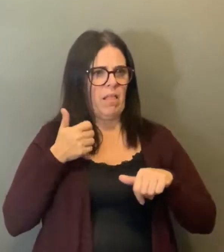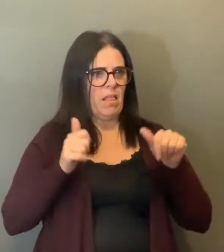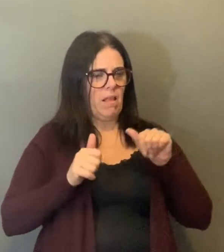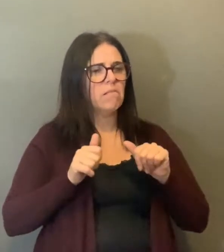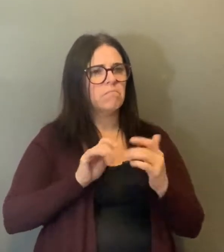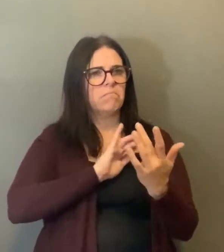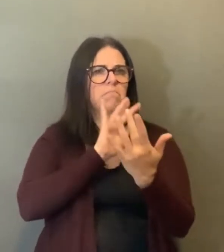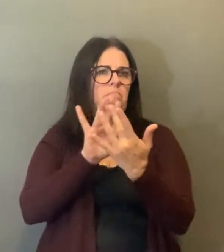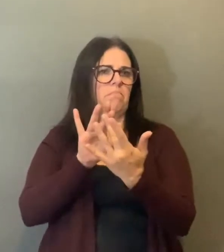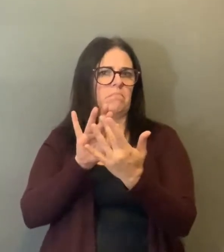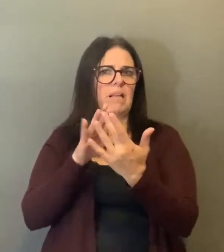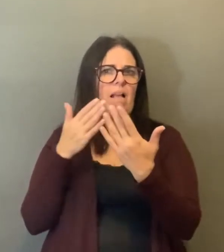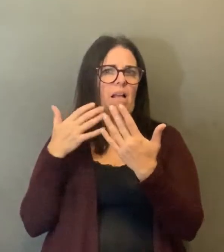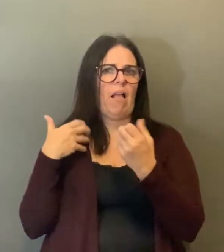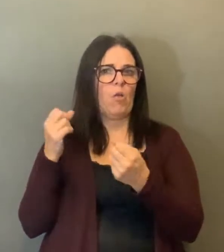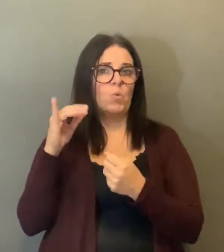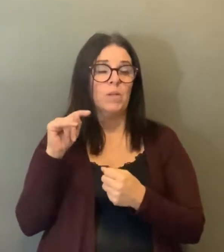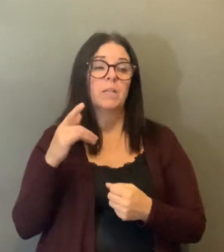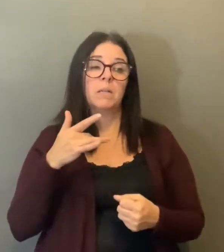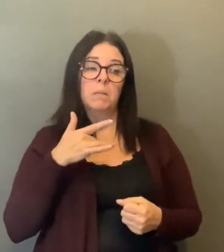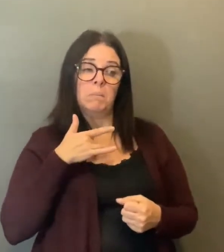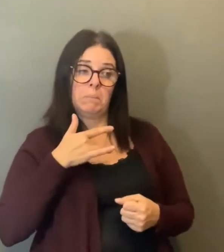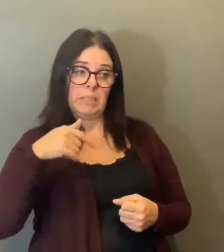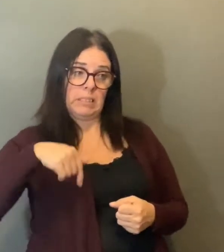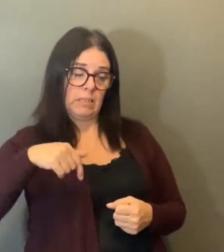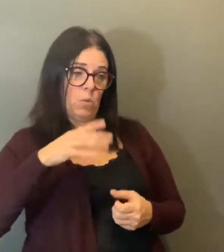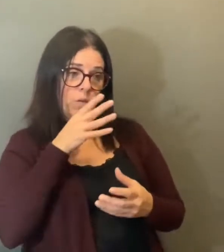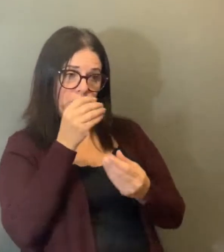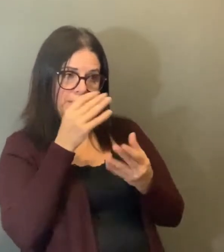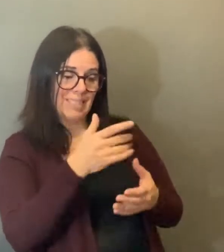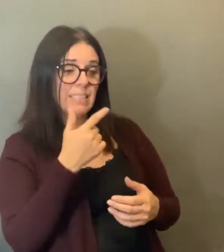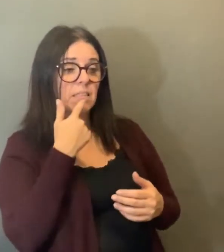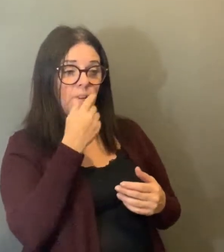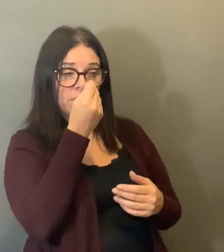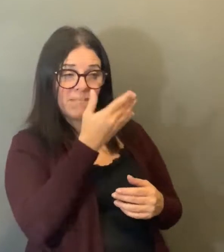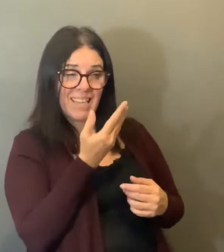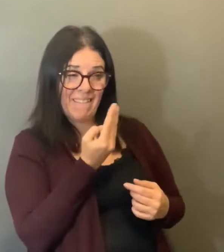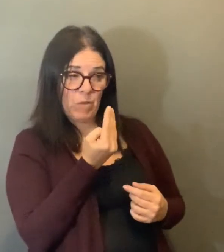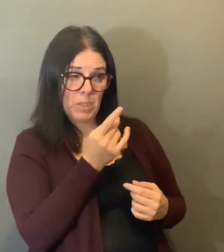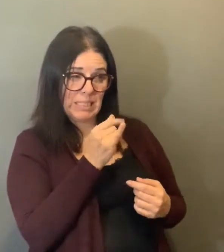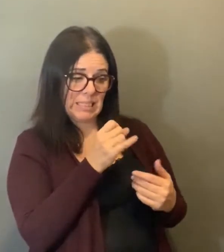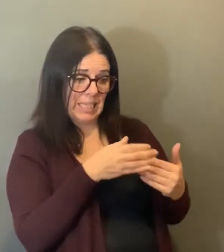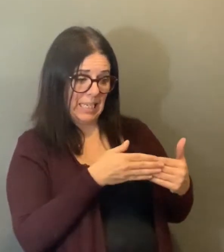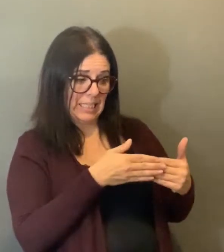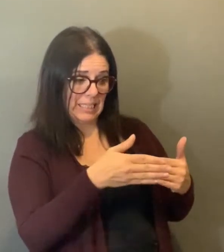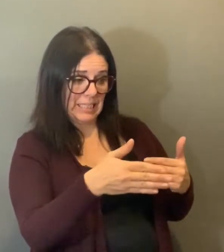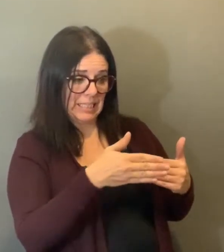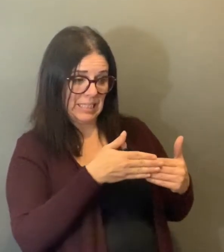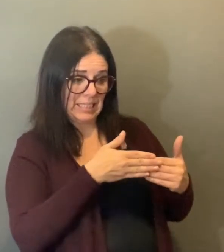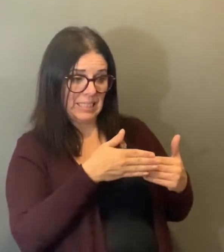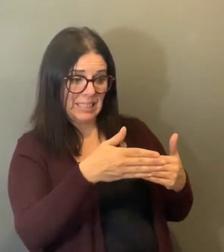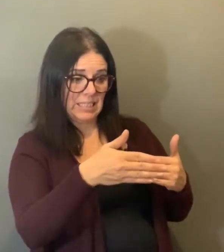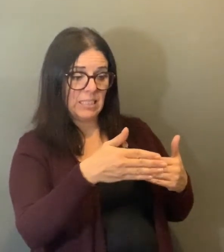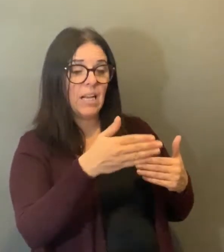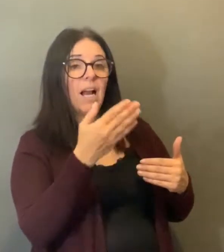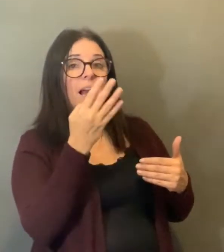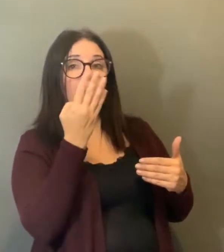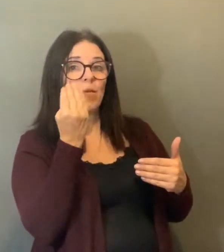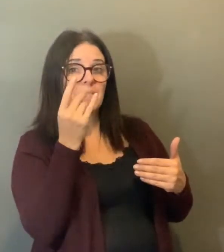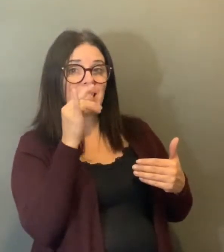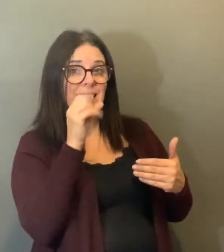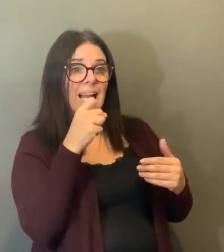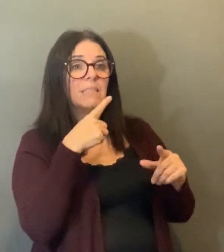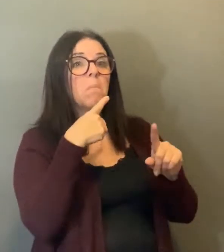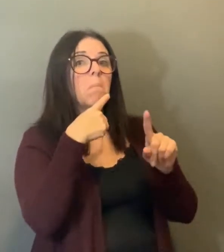any question that they want to clarify, they should connect. Generally, our staff tell these people it's 14 days, yes, it's a good